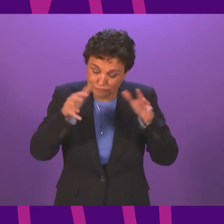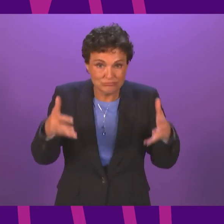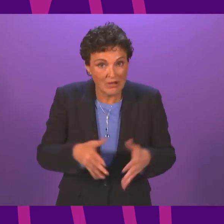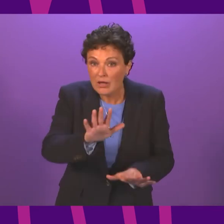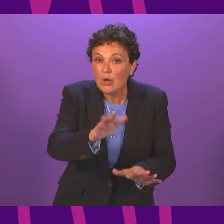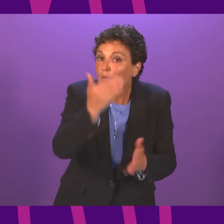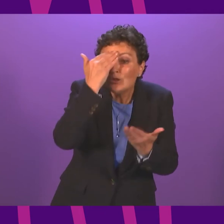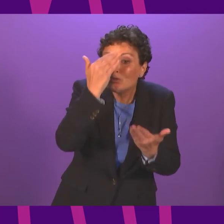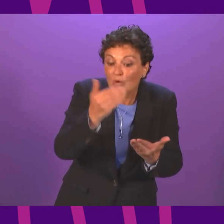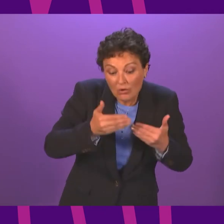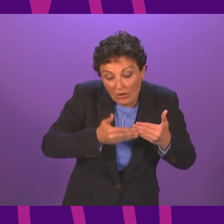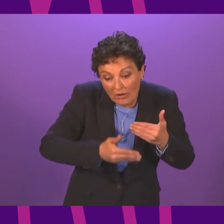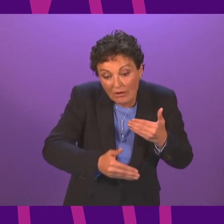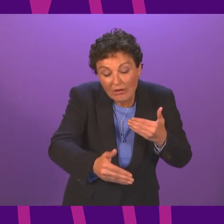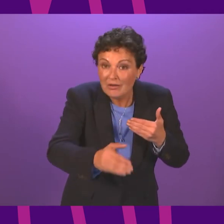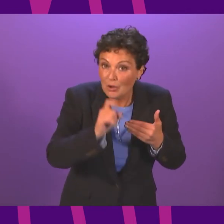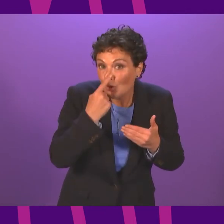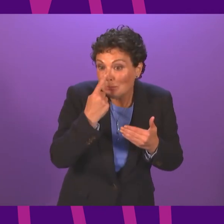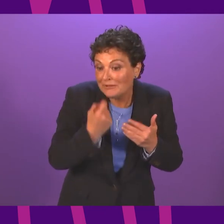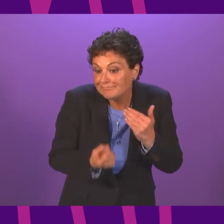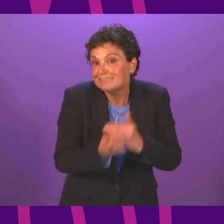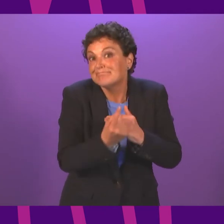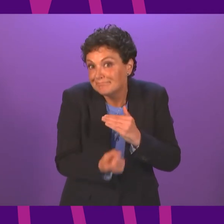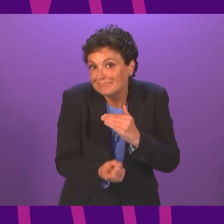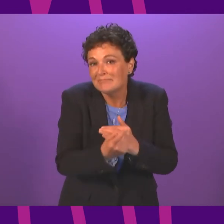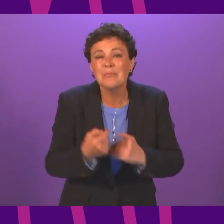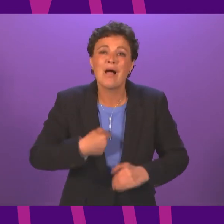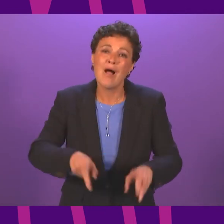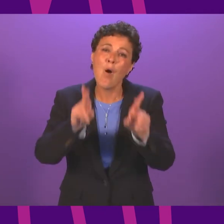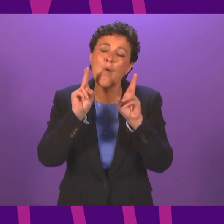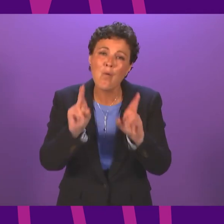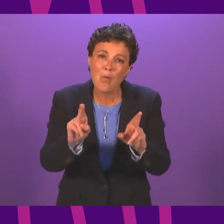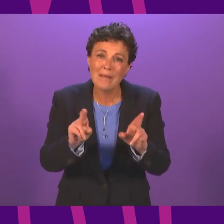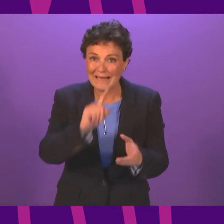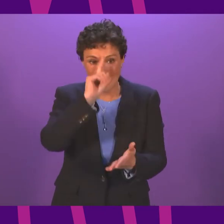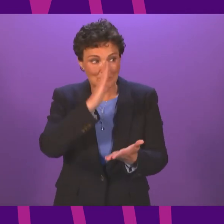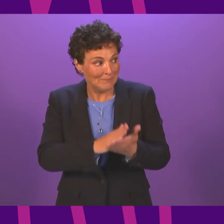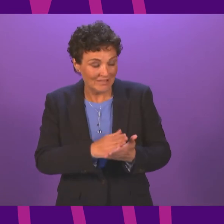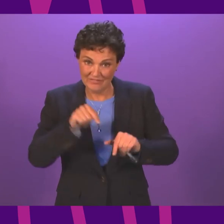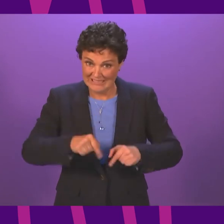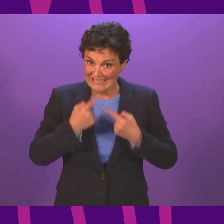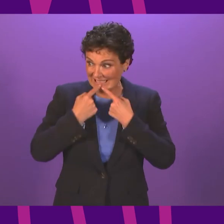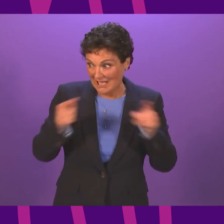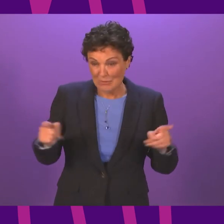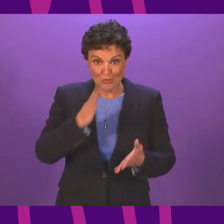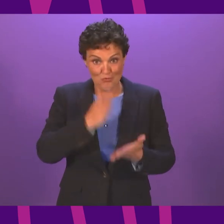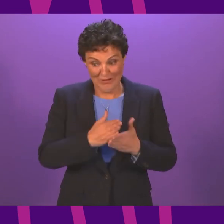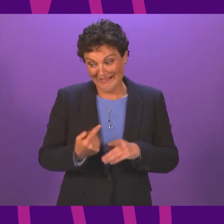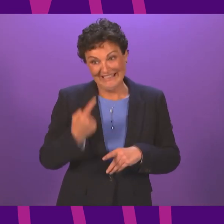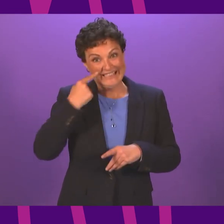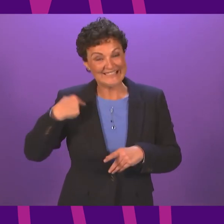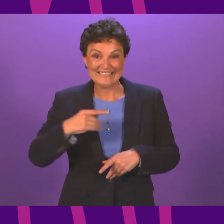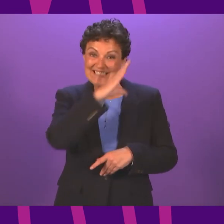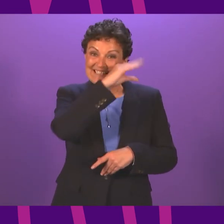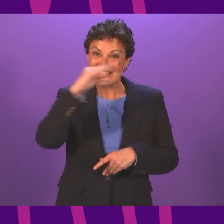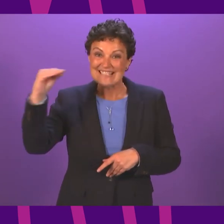difficult moments yet to come. But I hope and I believe that today's statement, just of course a day after the summer solstice,